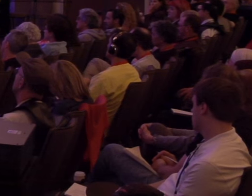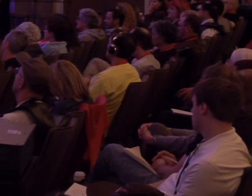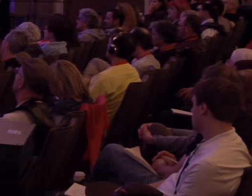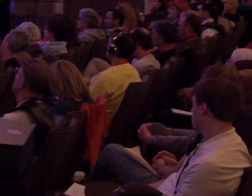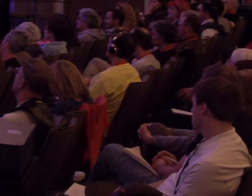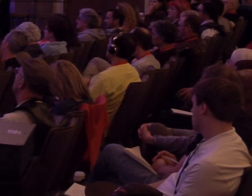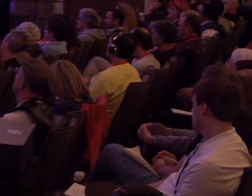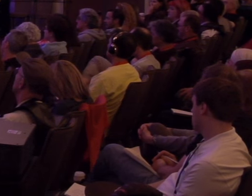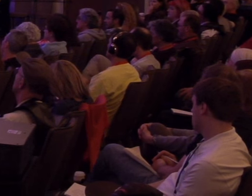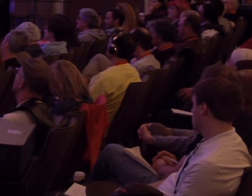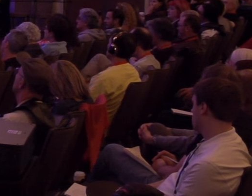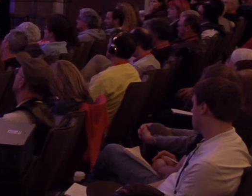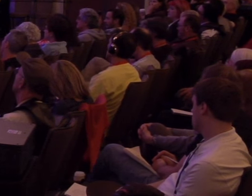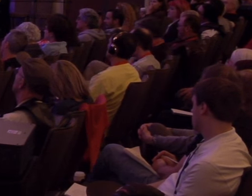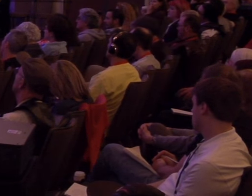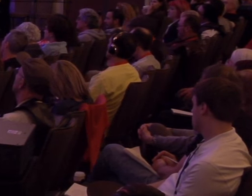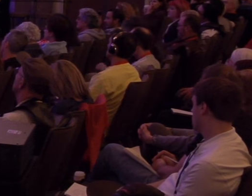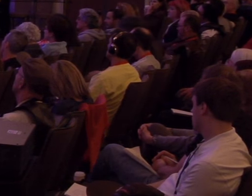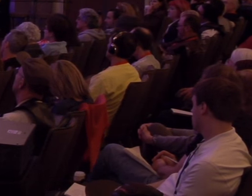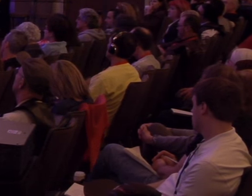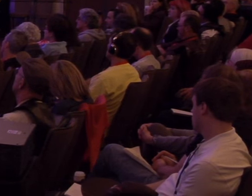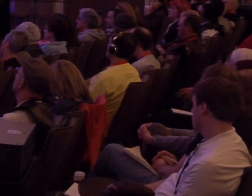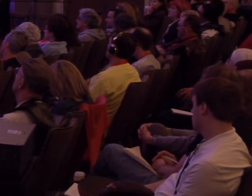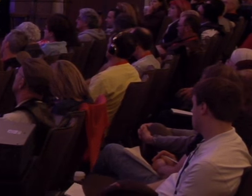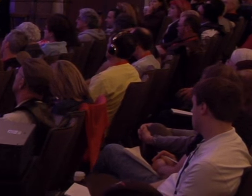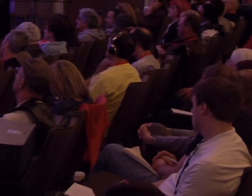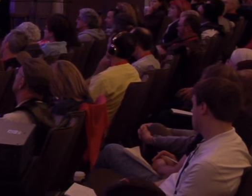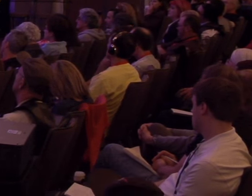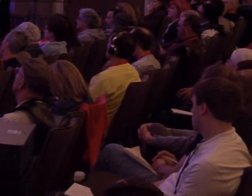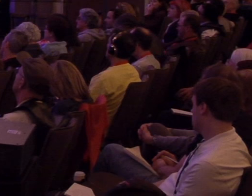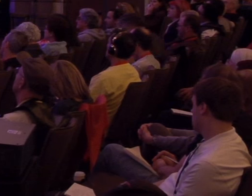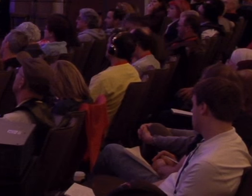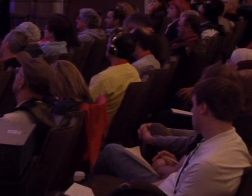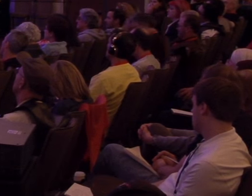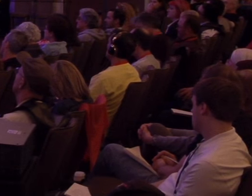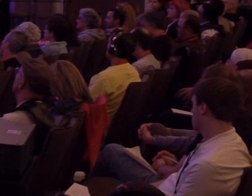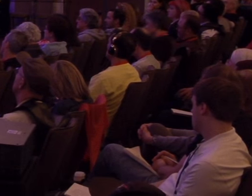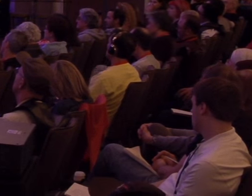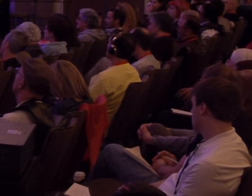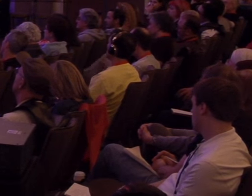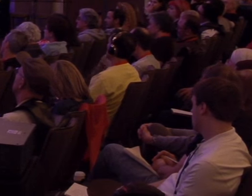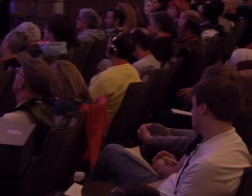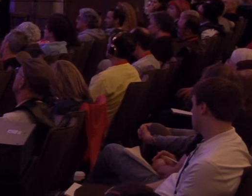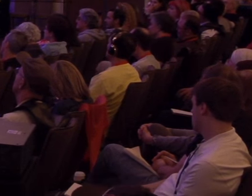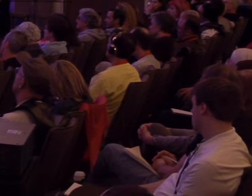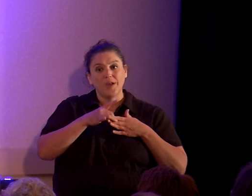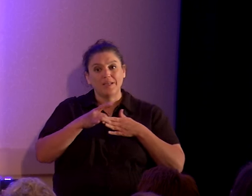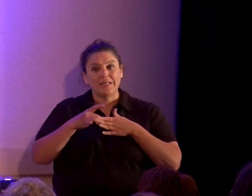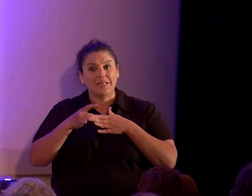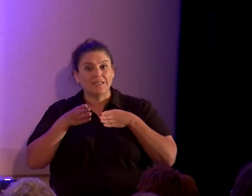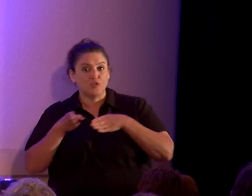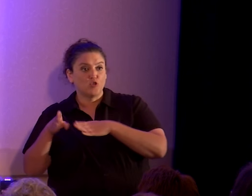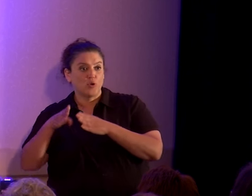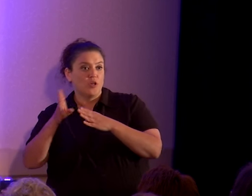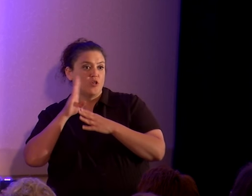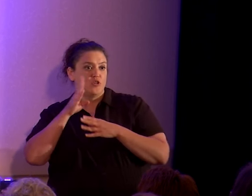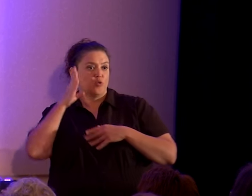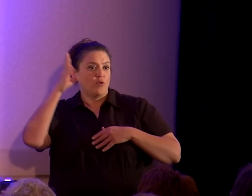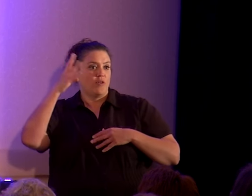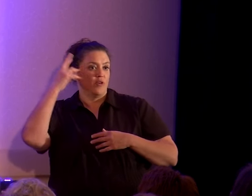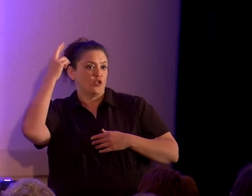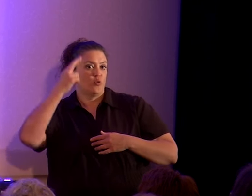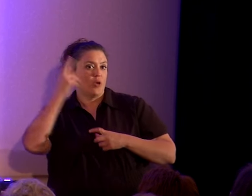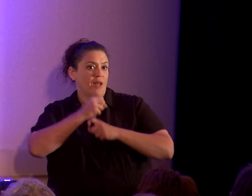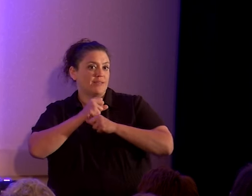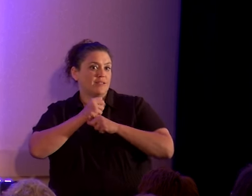Well, you had to let them go after six years. No, that only applied to Jews. Well, you know, maybe God was just trying to lead us in the direction so that we would eventually realize that slavery